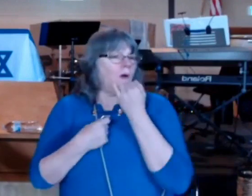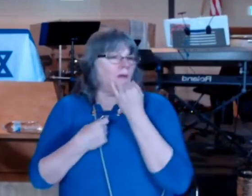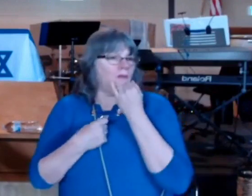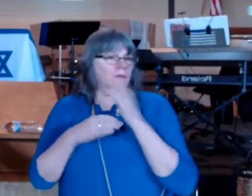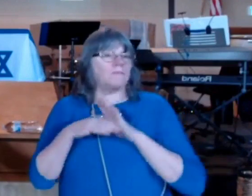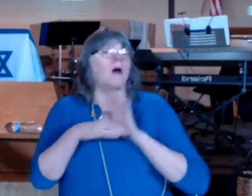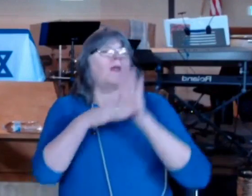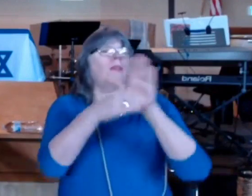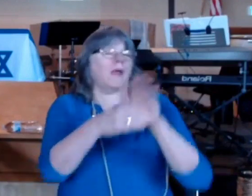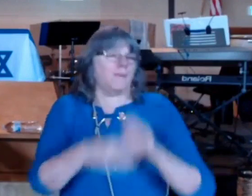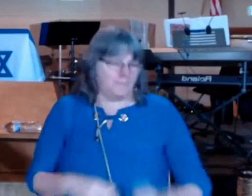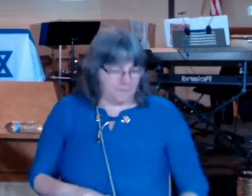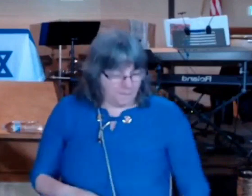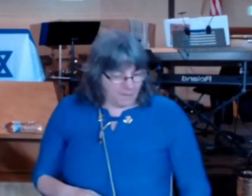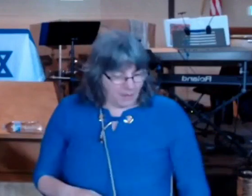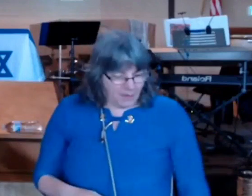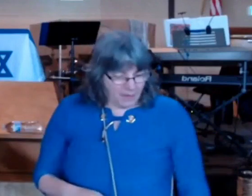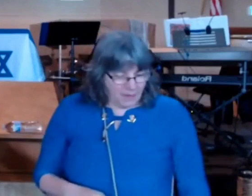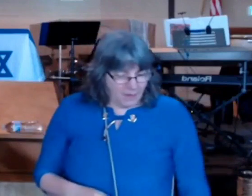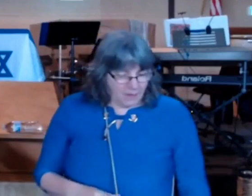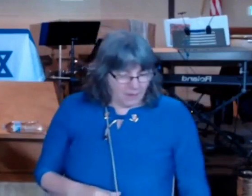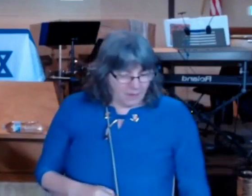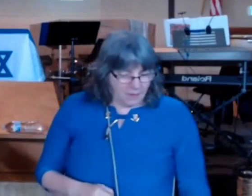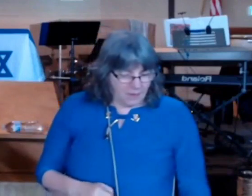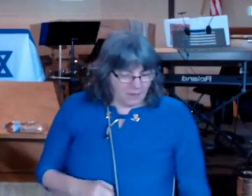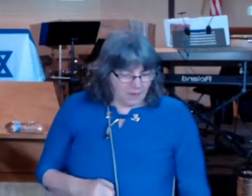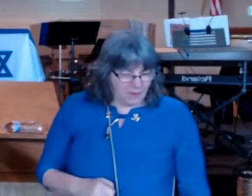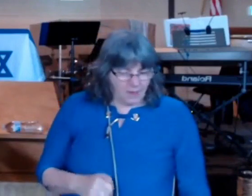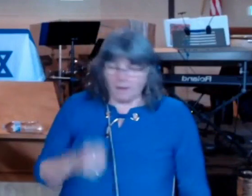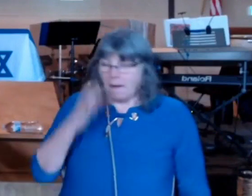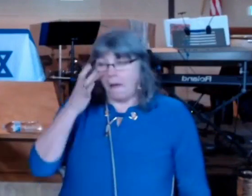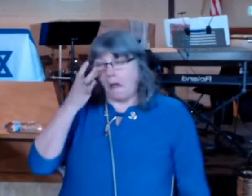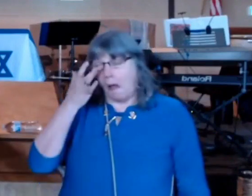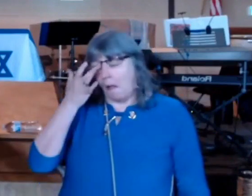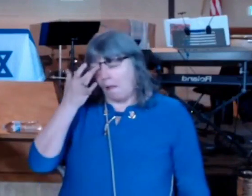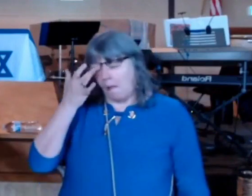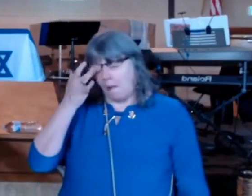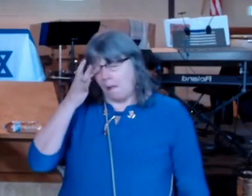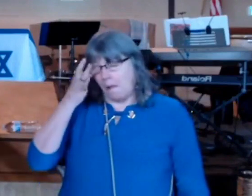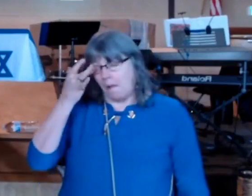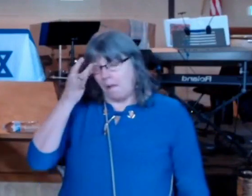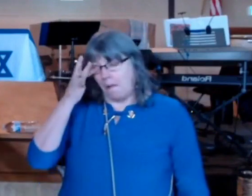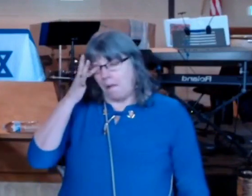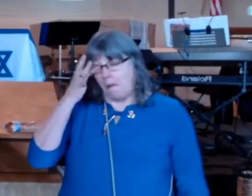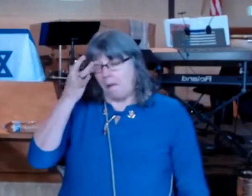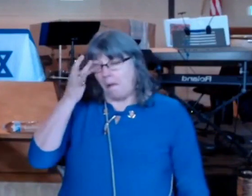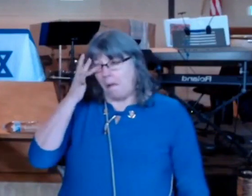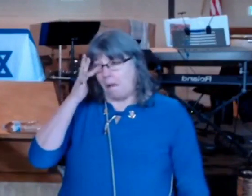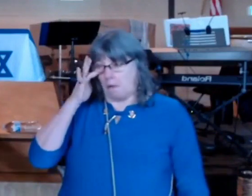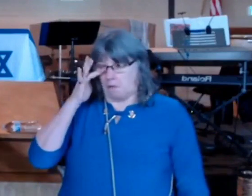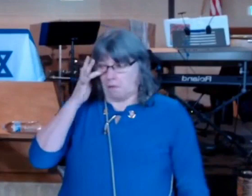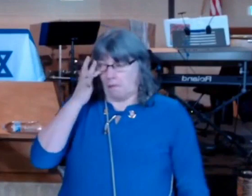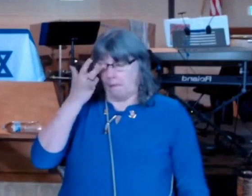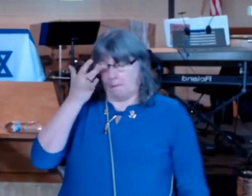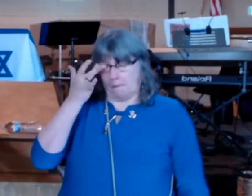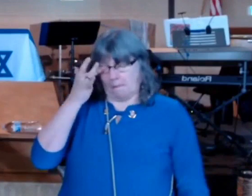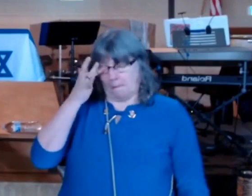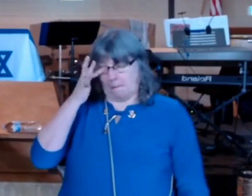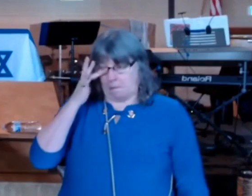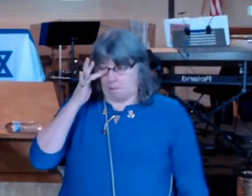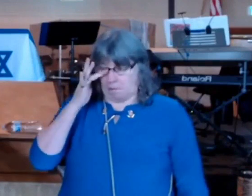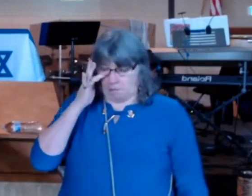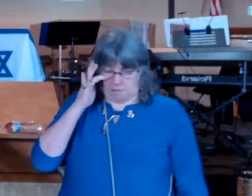that's what this rabbi said he and another rabbi from the from a book